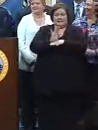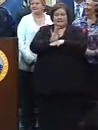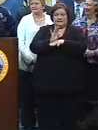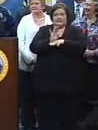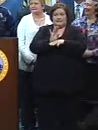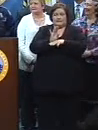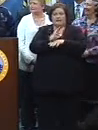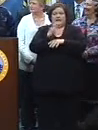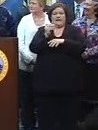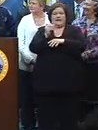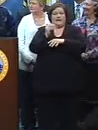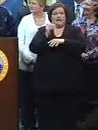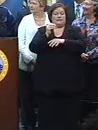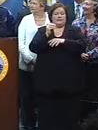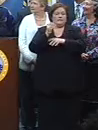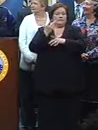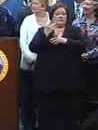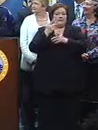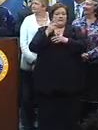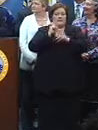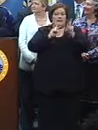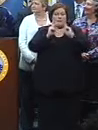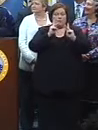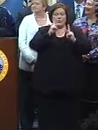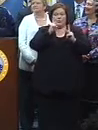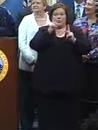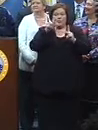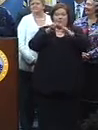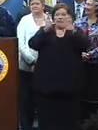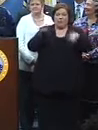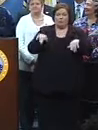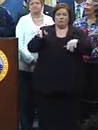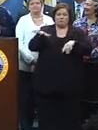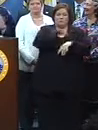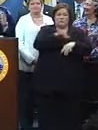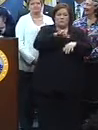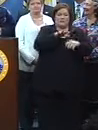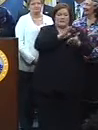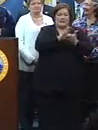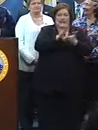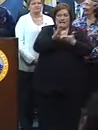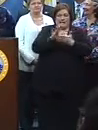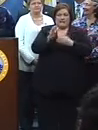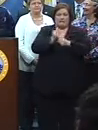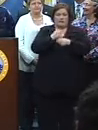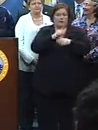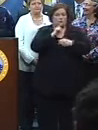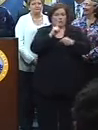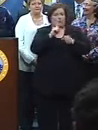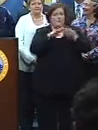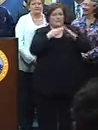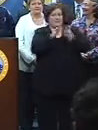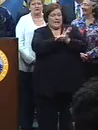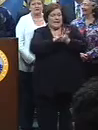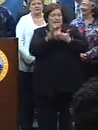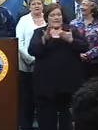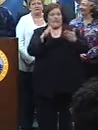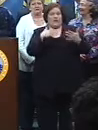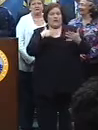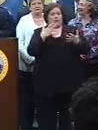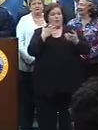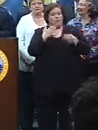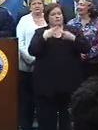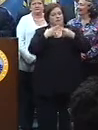Businesses and homeowners, businesses primarily cleaning up, making sure that the city is clean. We're going to do our part. I've created something called the